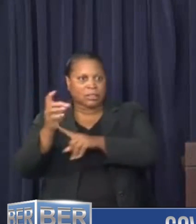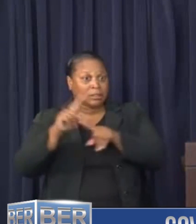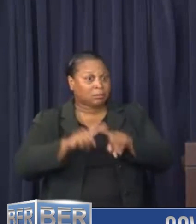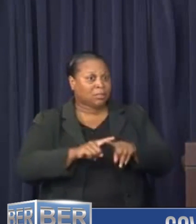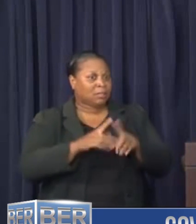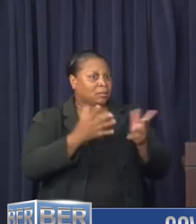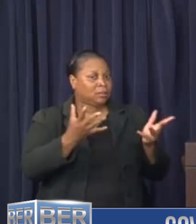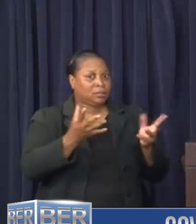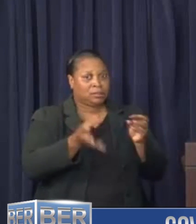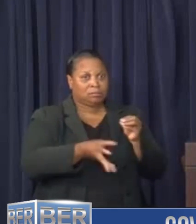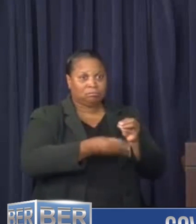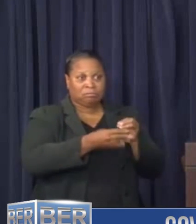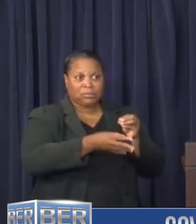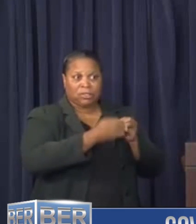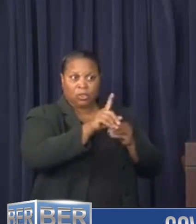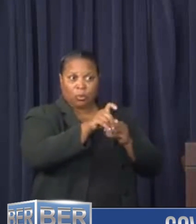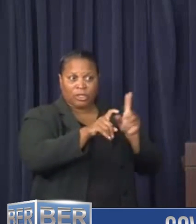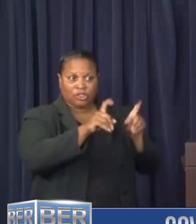questions?